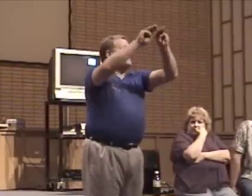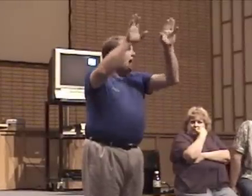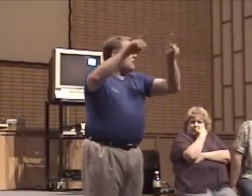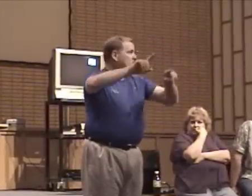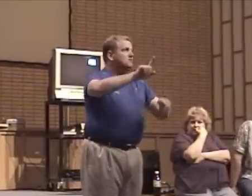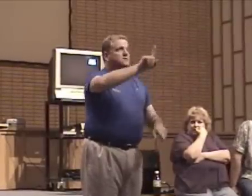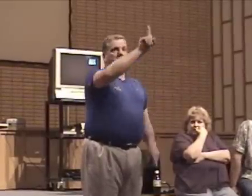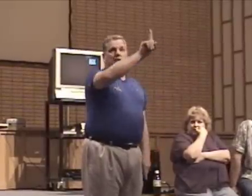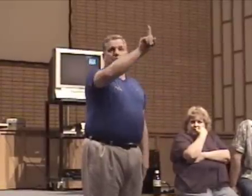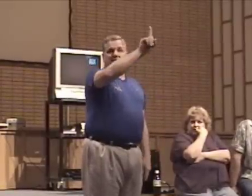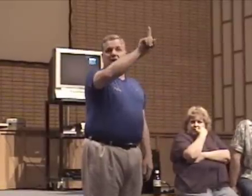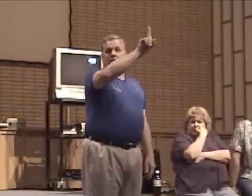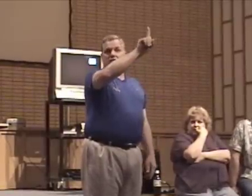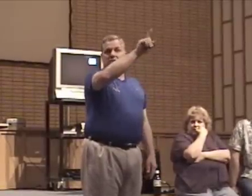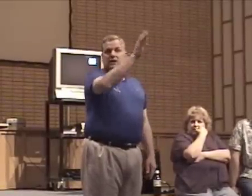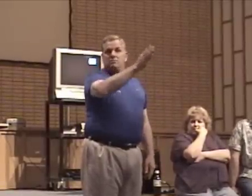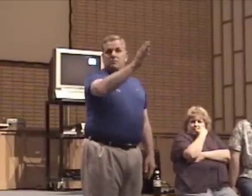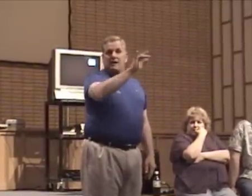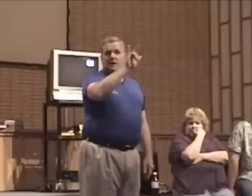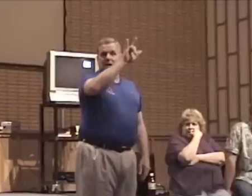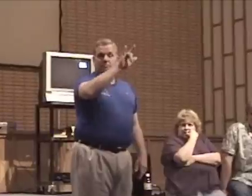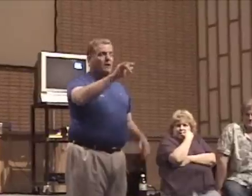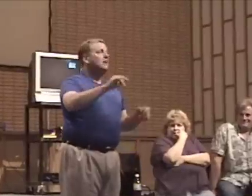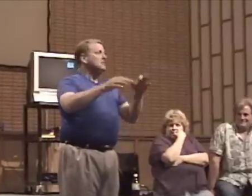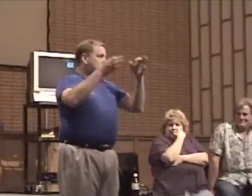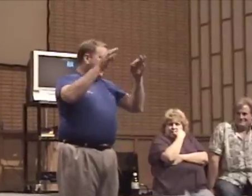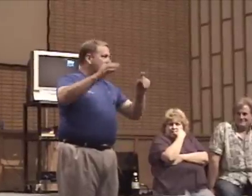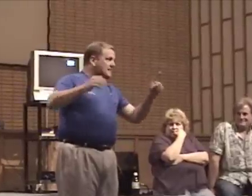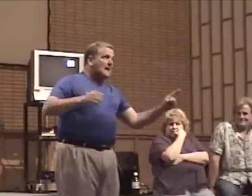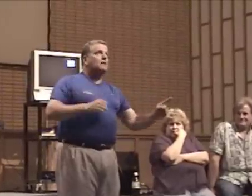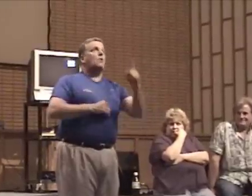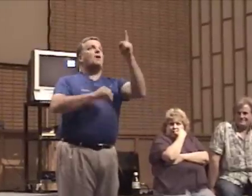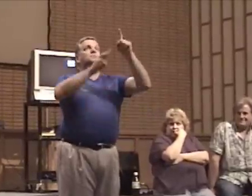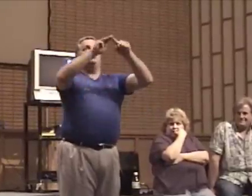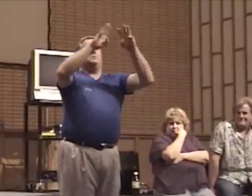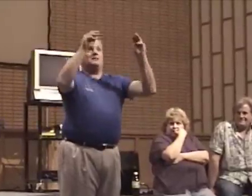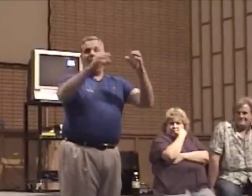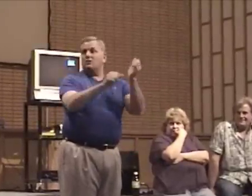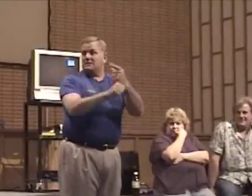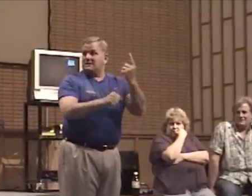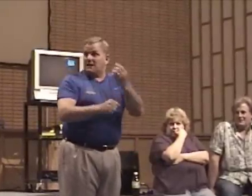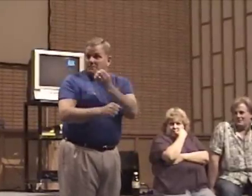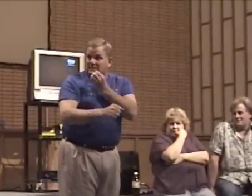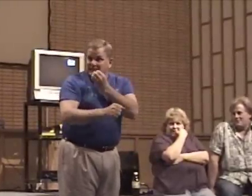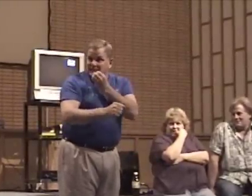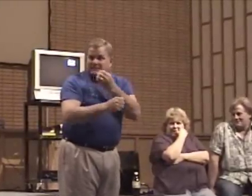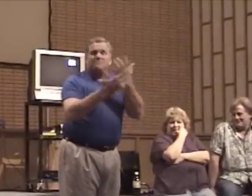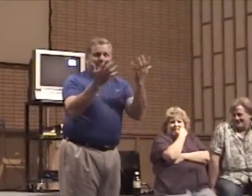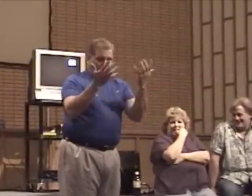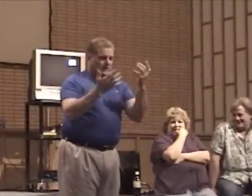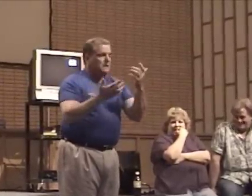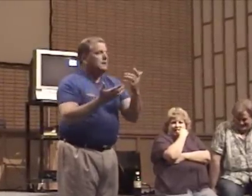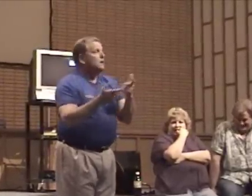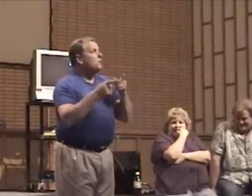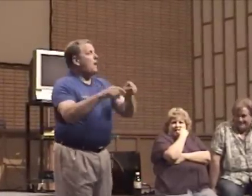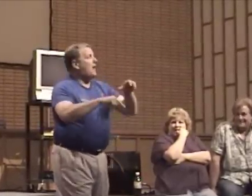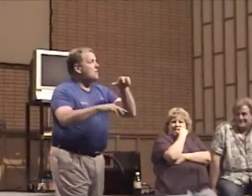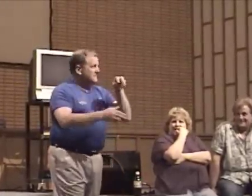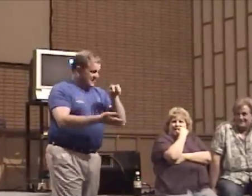McDonald's up there in the Birmingham airport. So, I decided to go up to the McDonald's and get something to eat. And while I'm